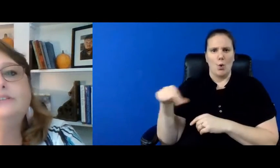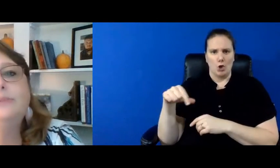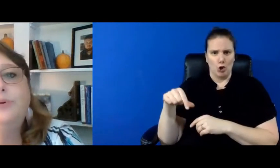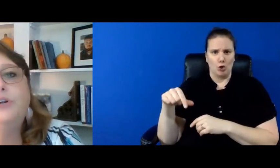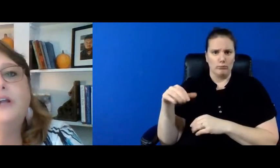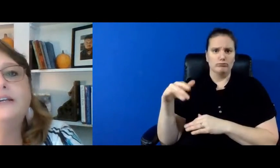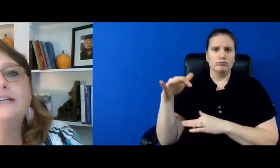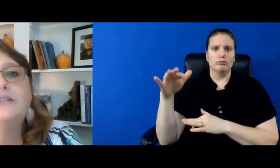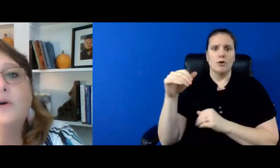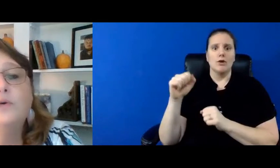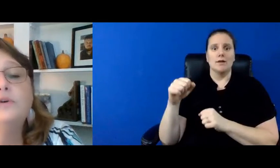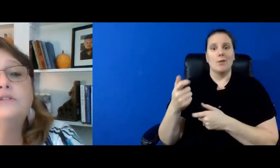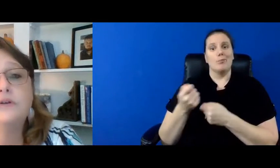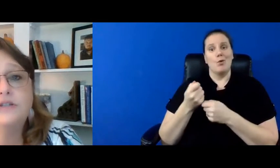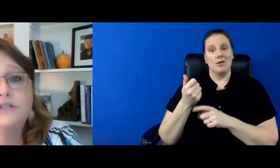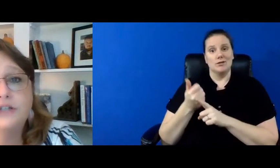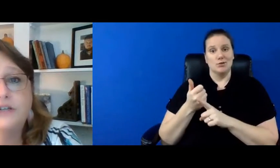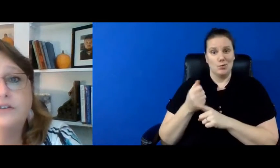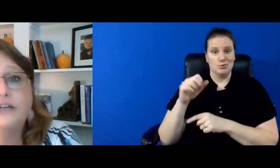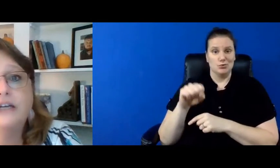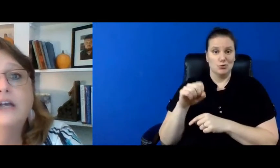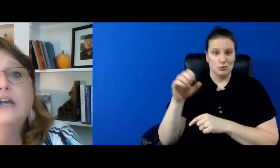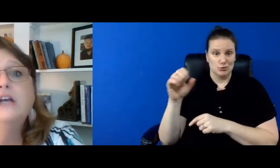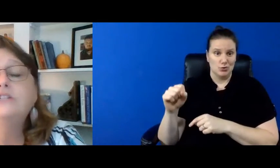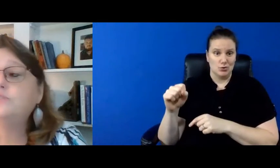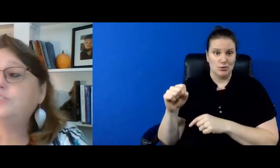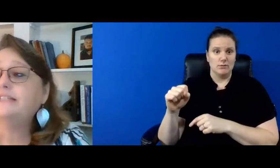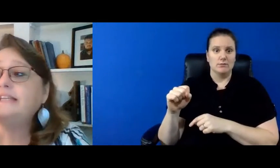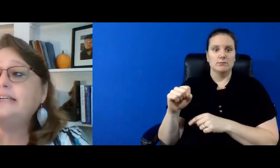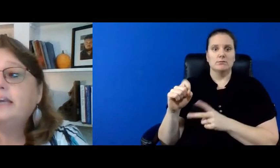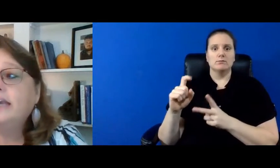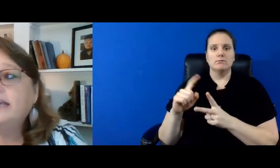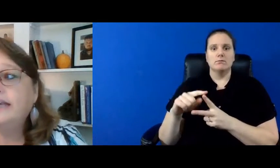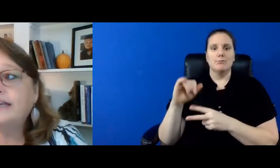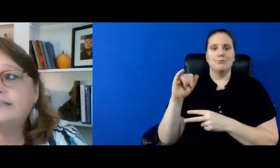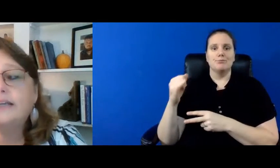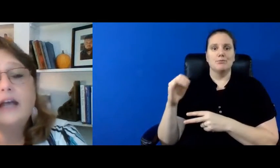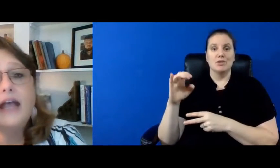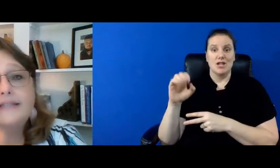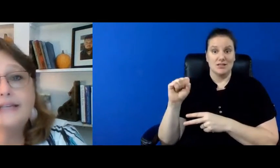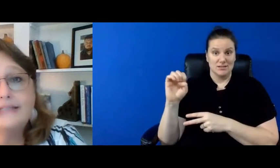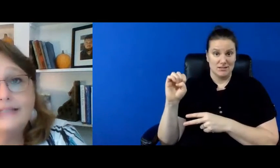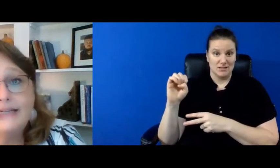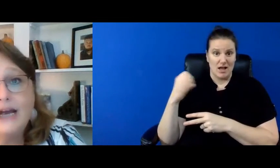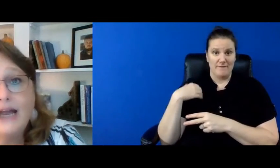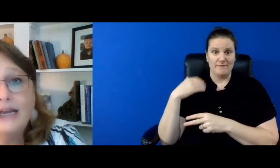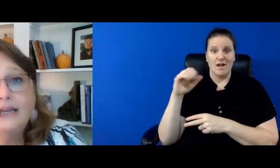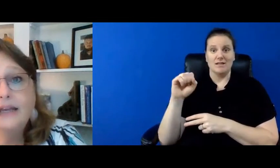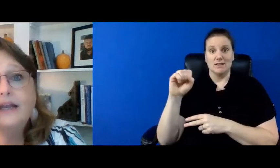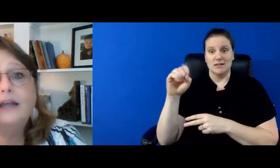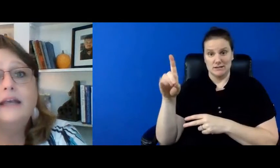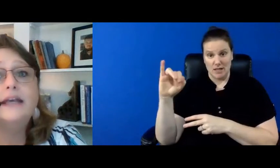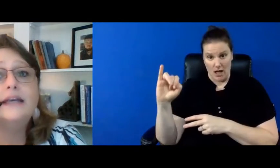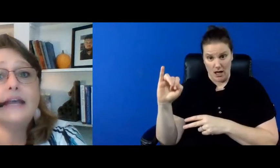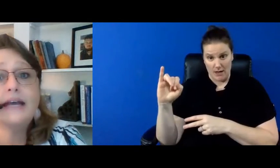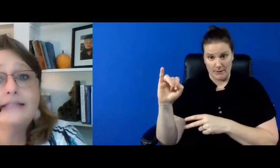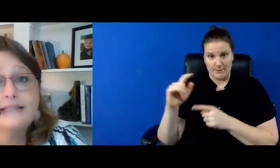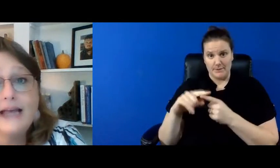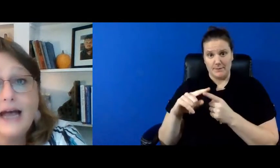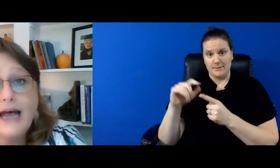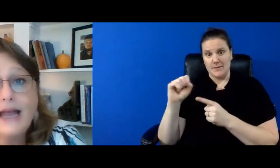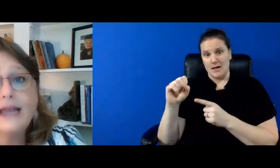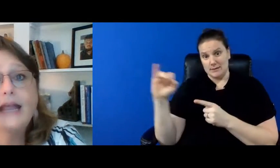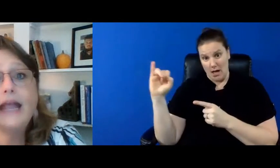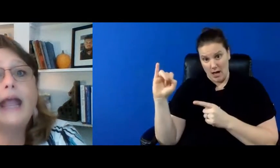he's able to pull on his own social security so jesse gets ssdi he gets